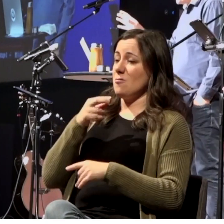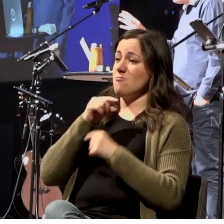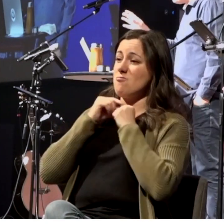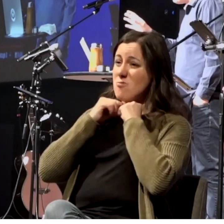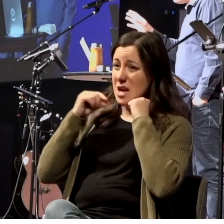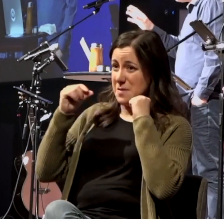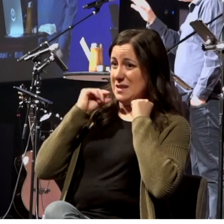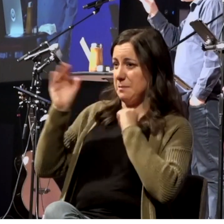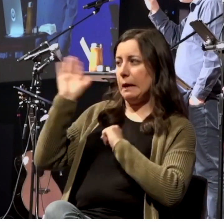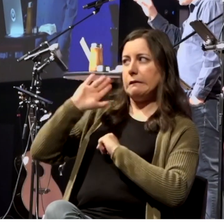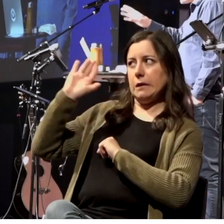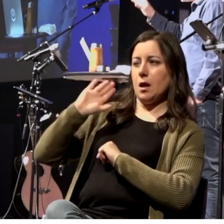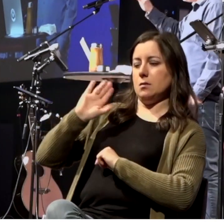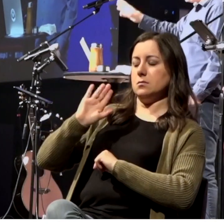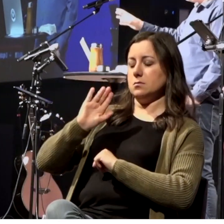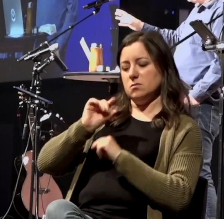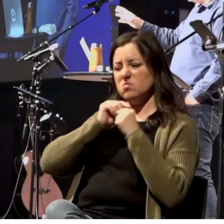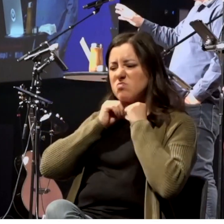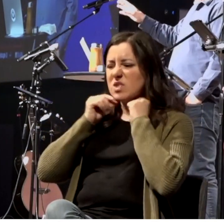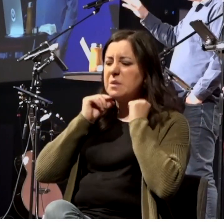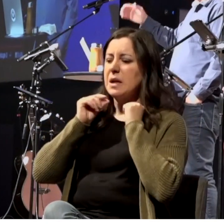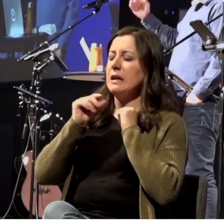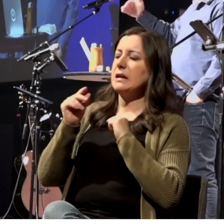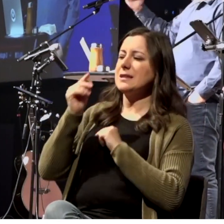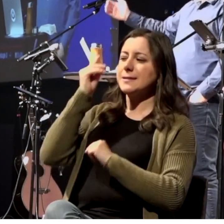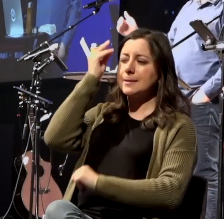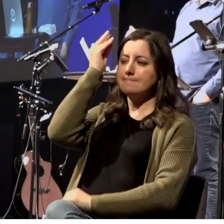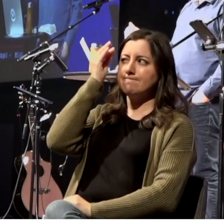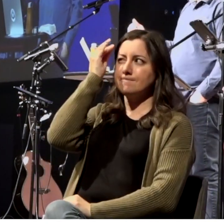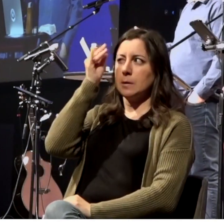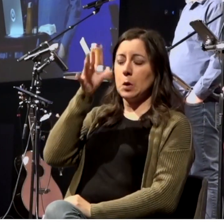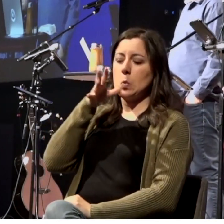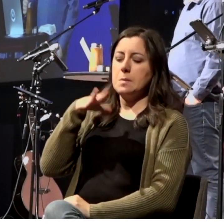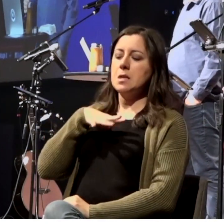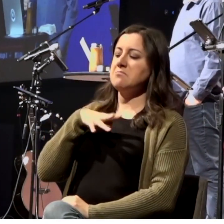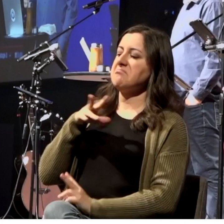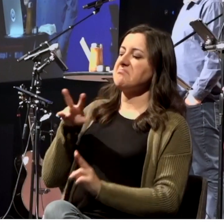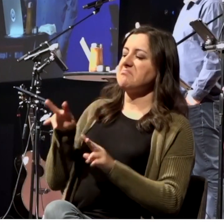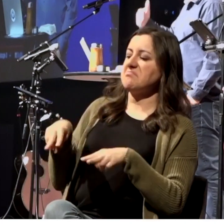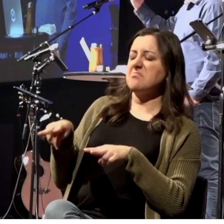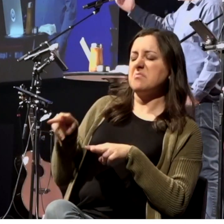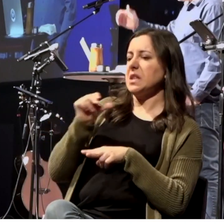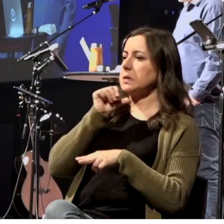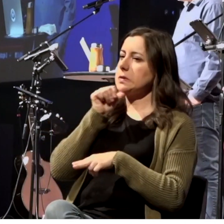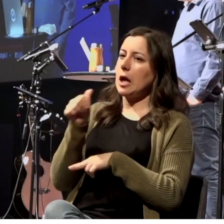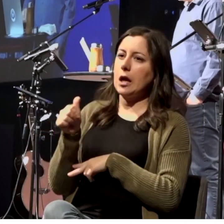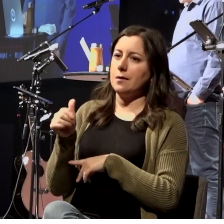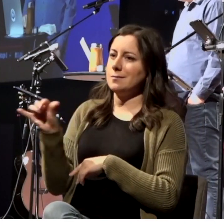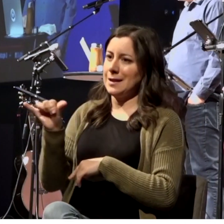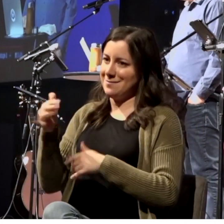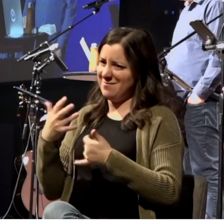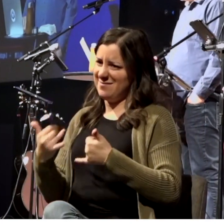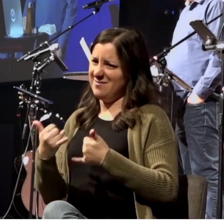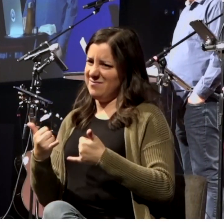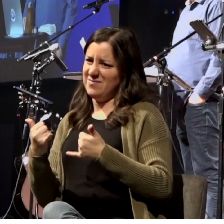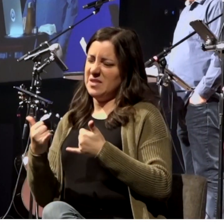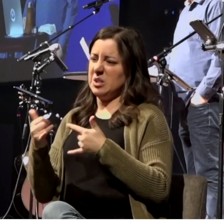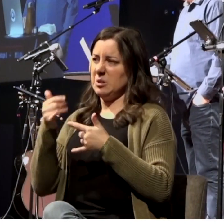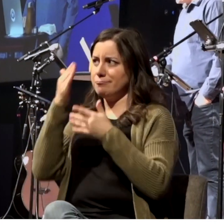day regarding women wasn't exactly progressive. This was actually a quote of the rabbis of the day. They said, it's